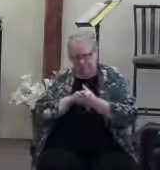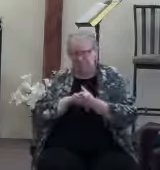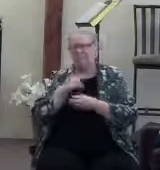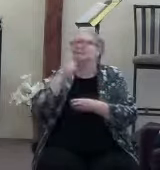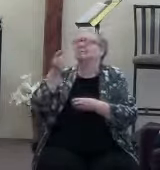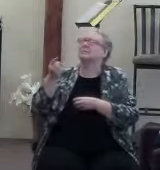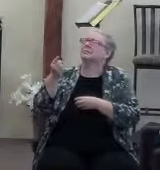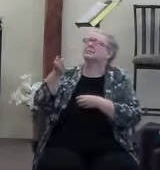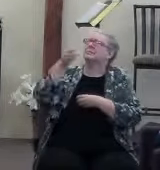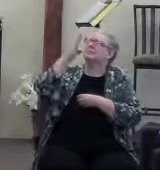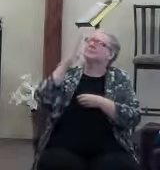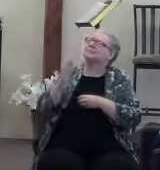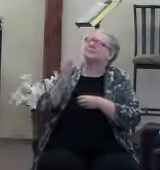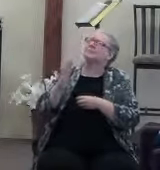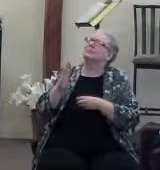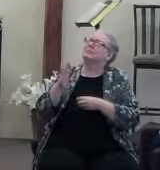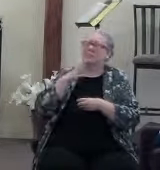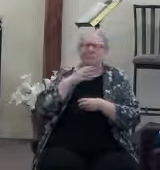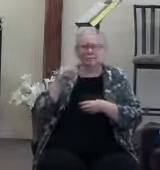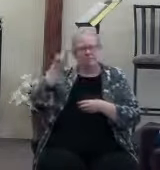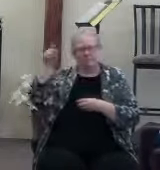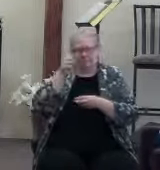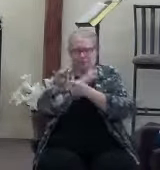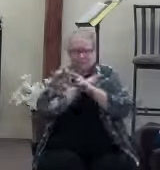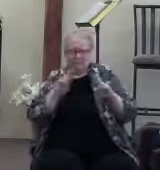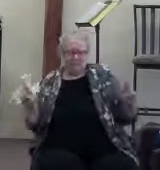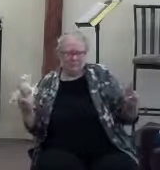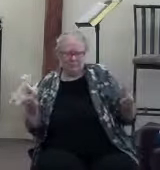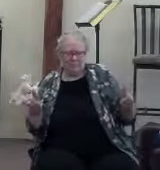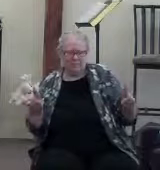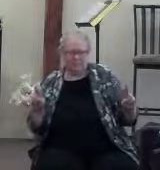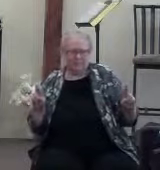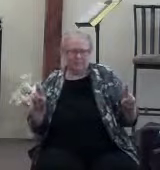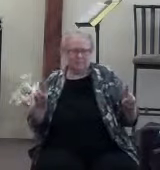He'll forget it as far as the east is from the west. It will be found.